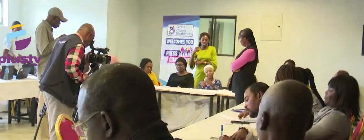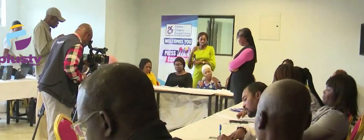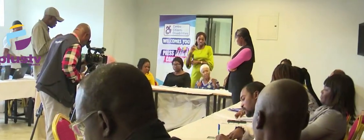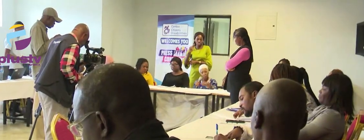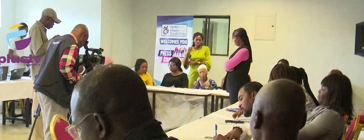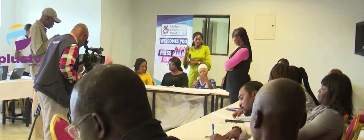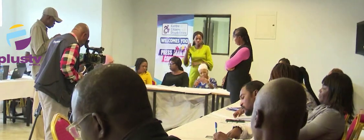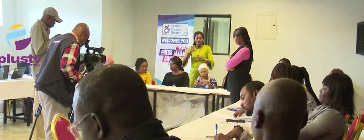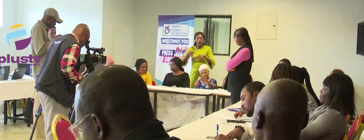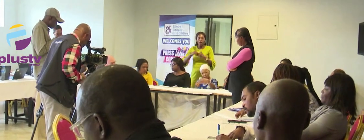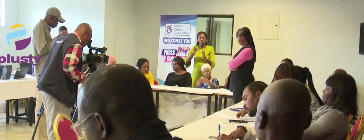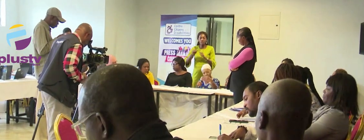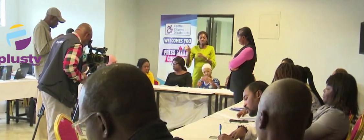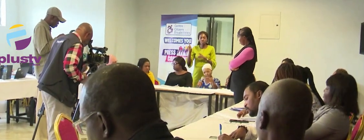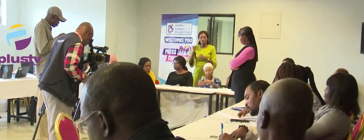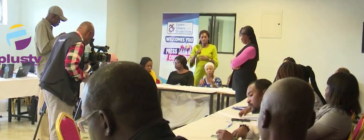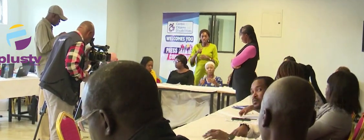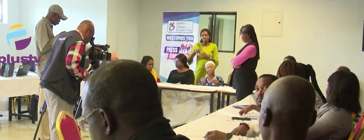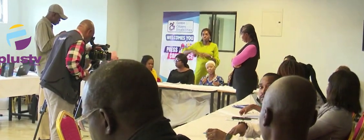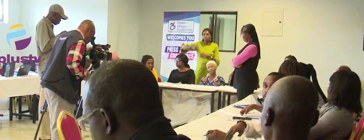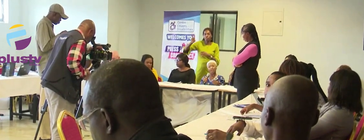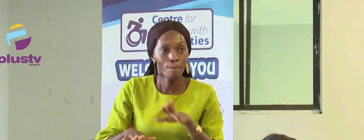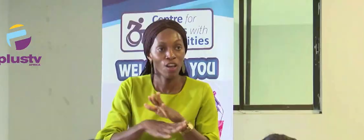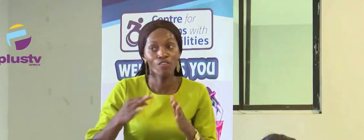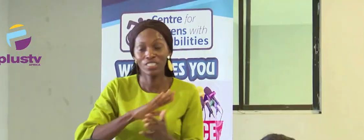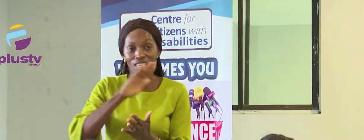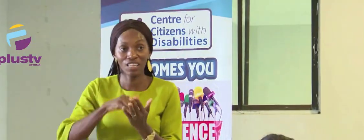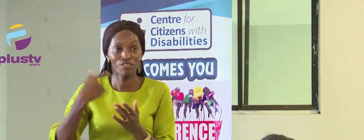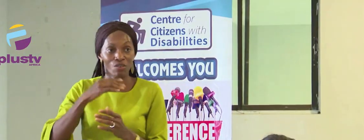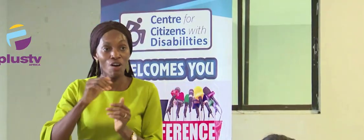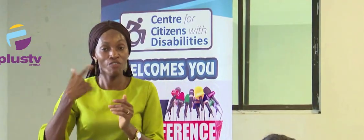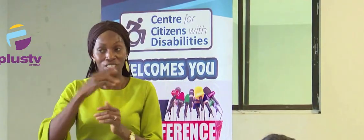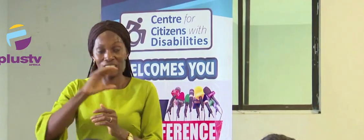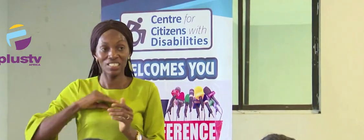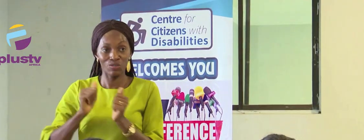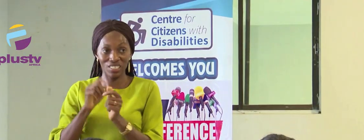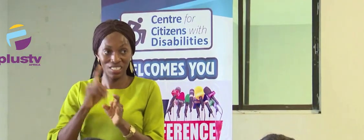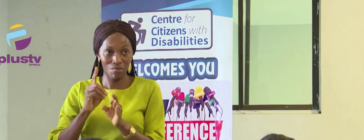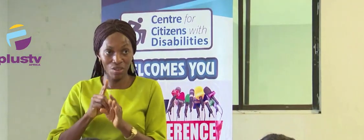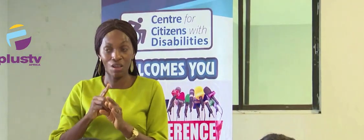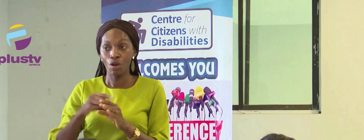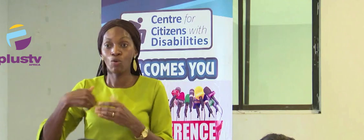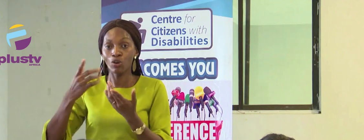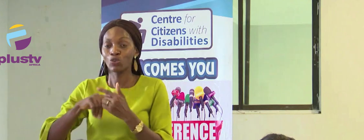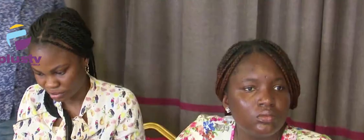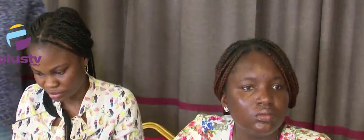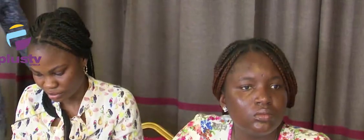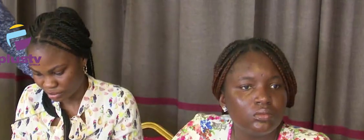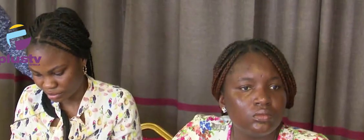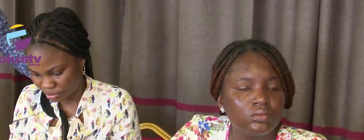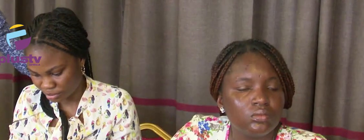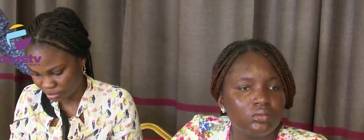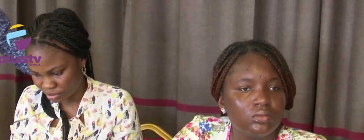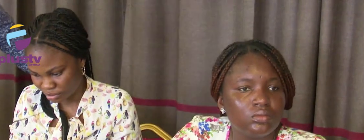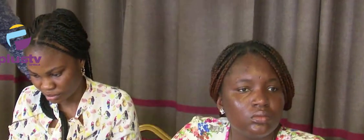disabilities, educate on the barriers they face, and provide practical guidance to justice providers on how to